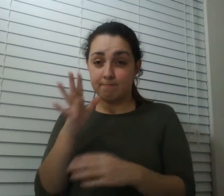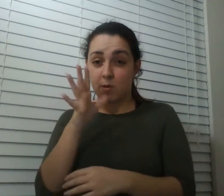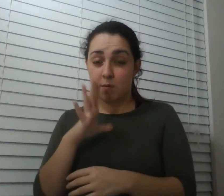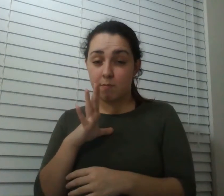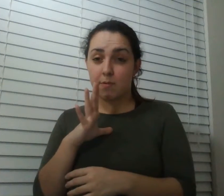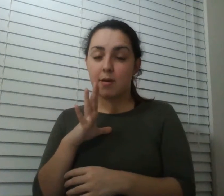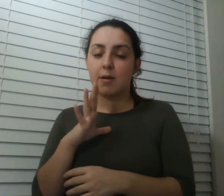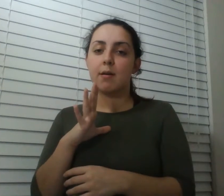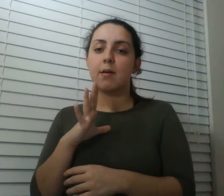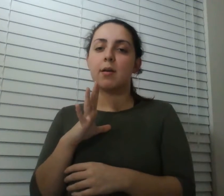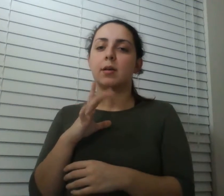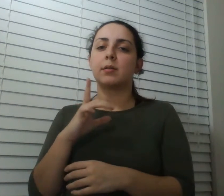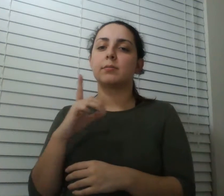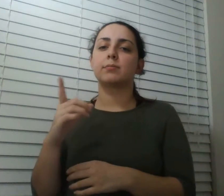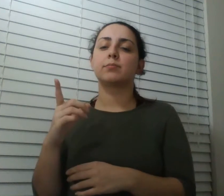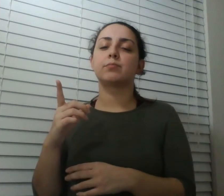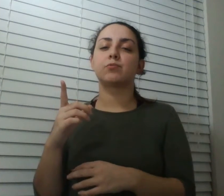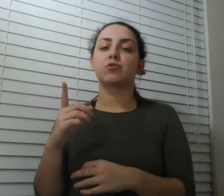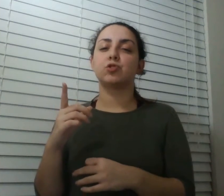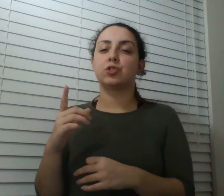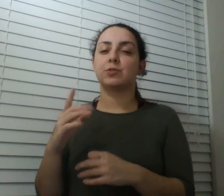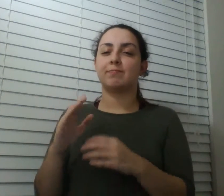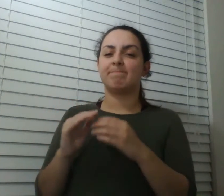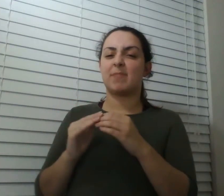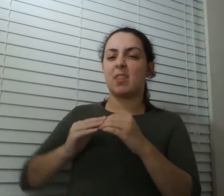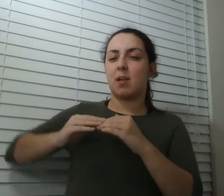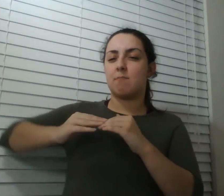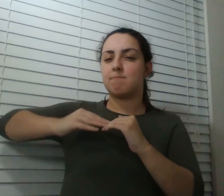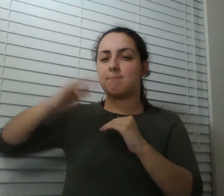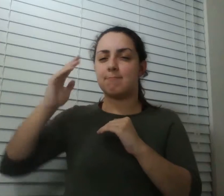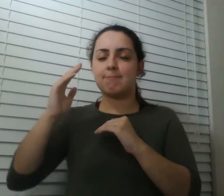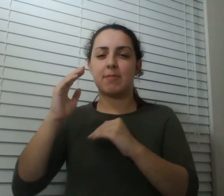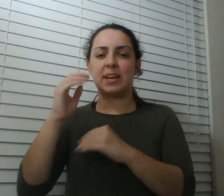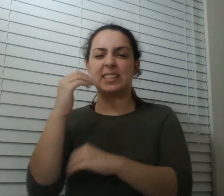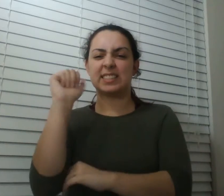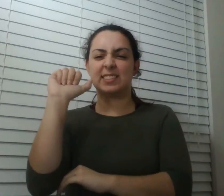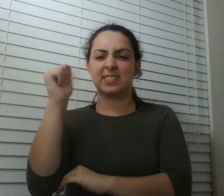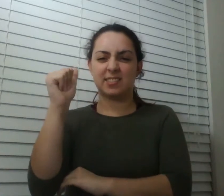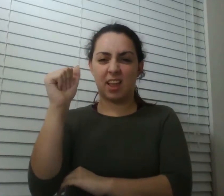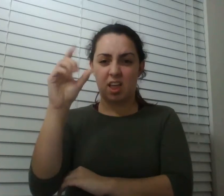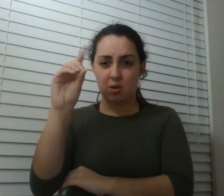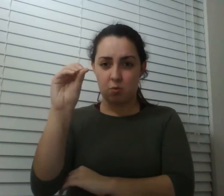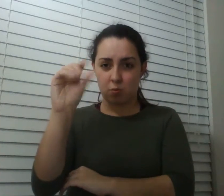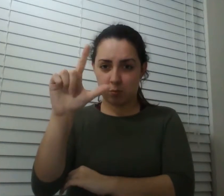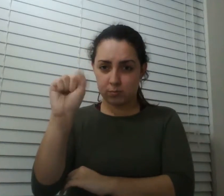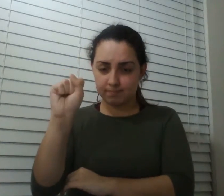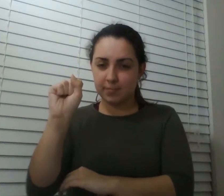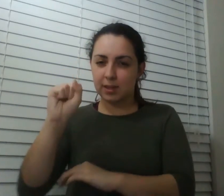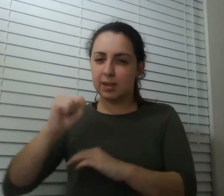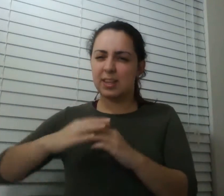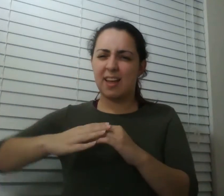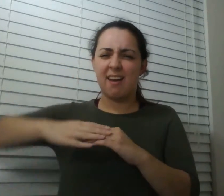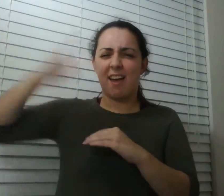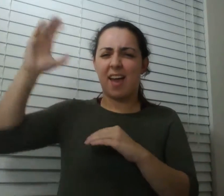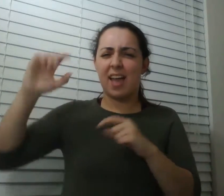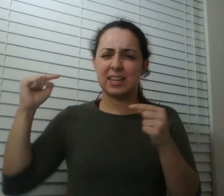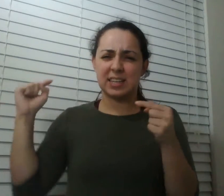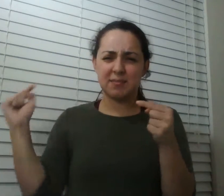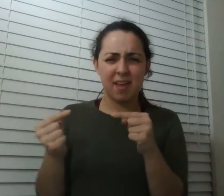and a half doles was measured hardy and javert called this this ceiling this is the most intense pain which can be